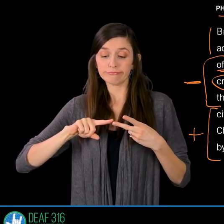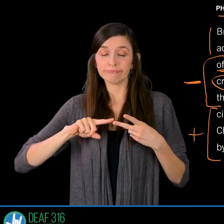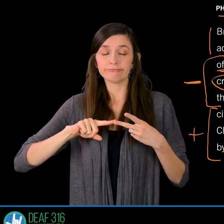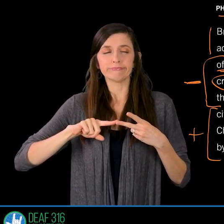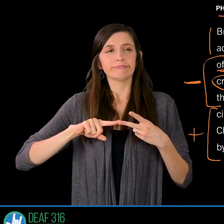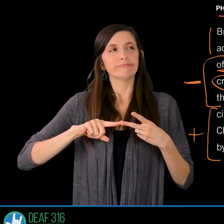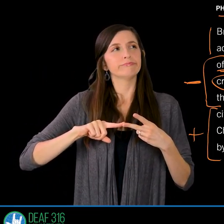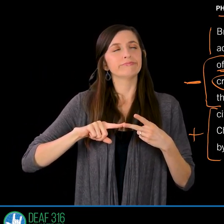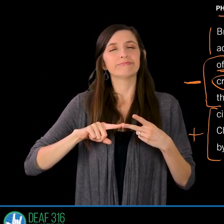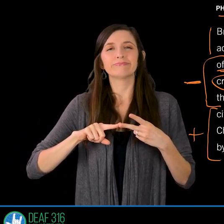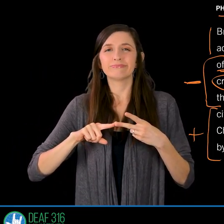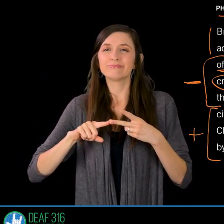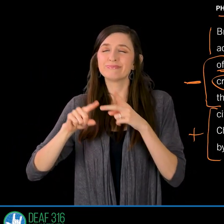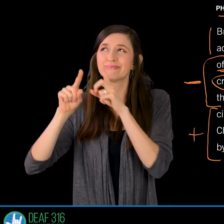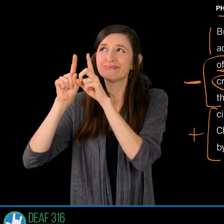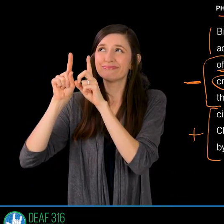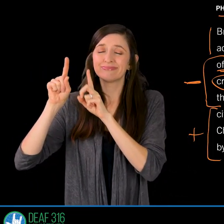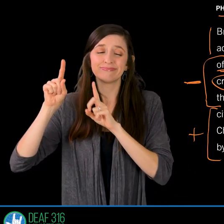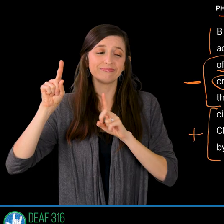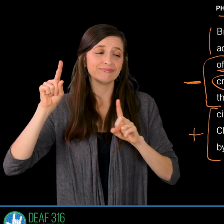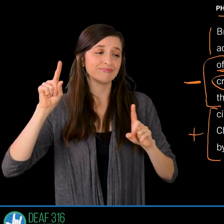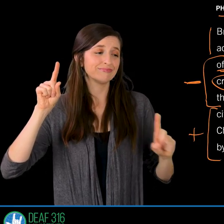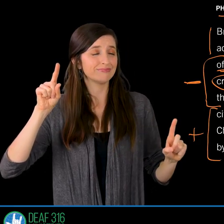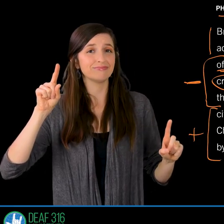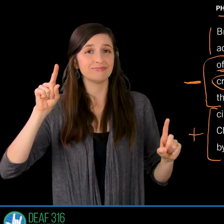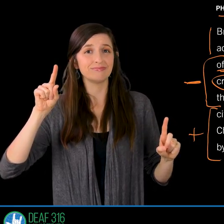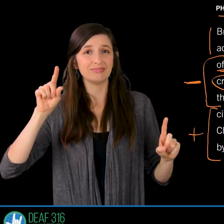are perishing.